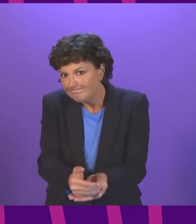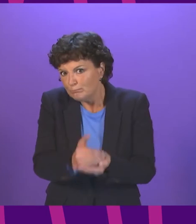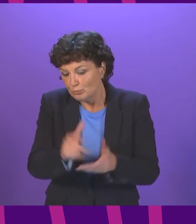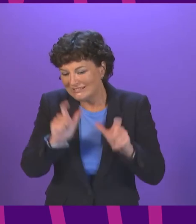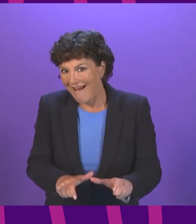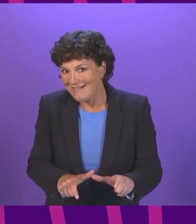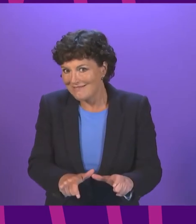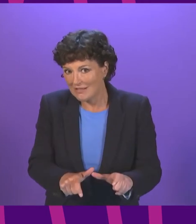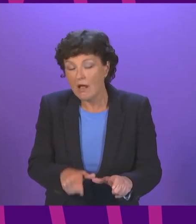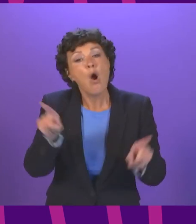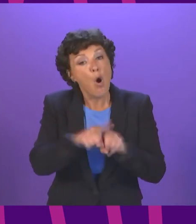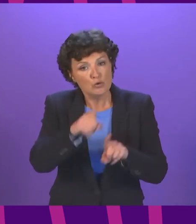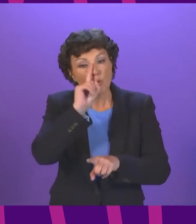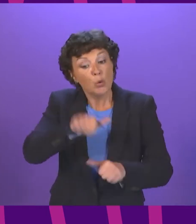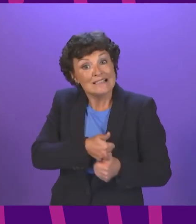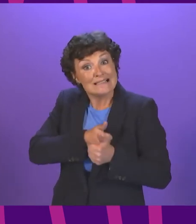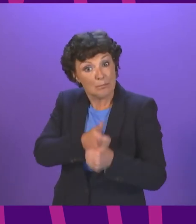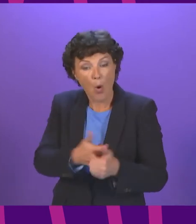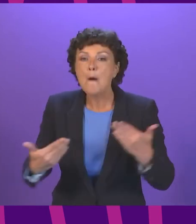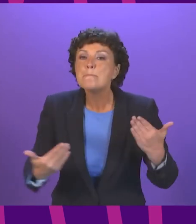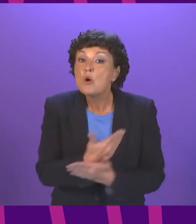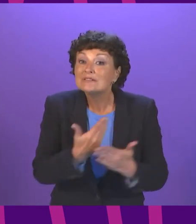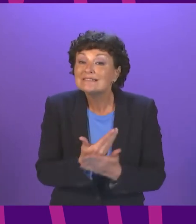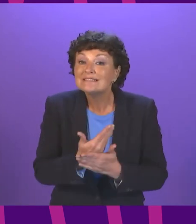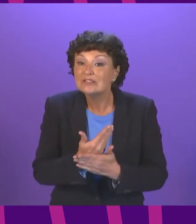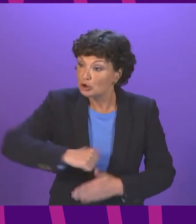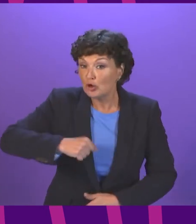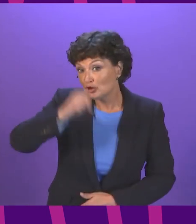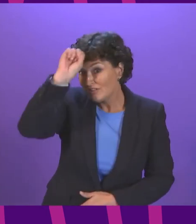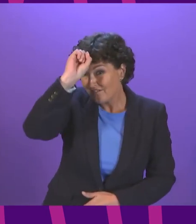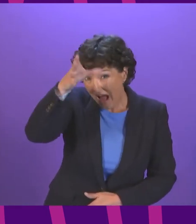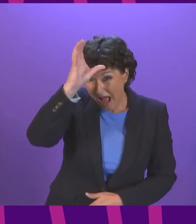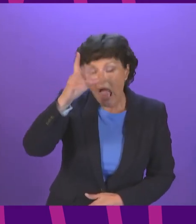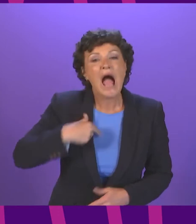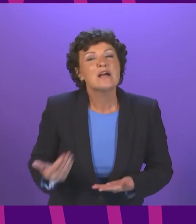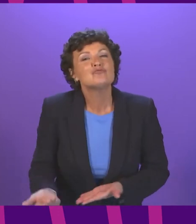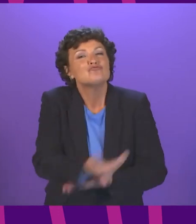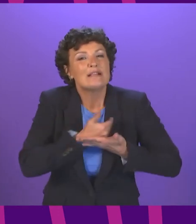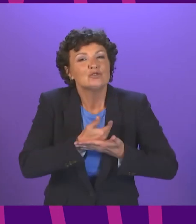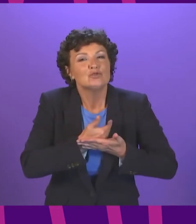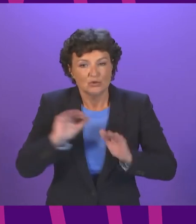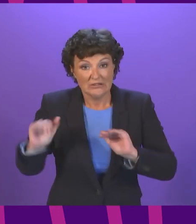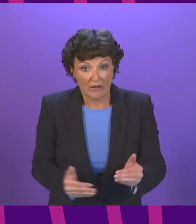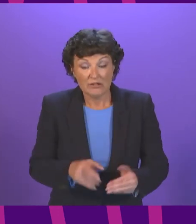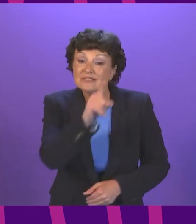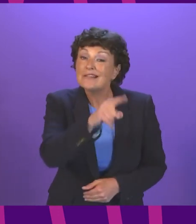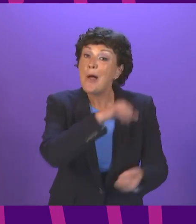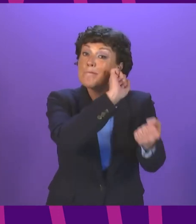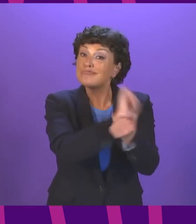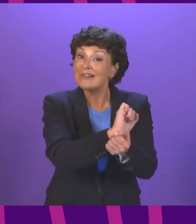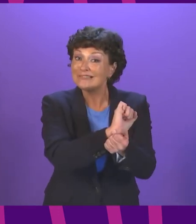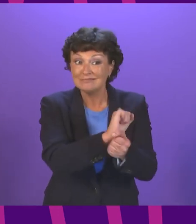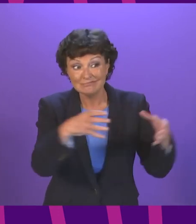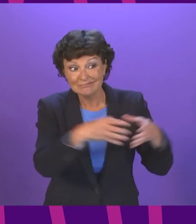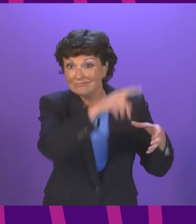support the modernisation of the Scottish Fire and Rescue Service. We will upgrade the prison estate with